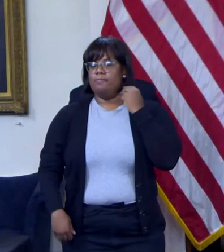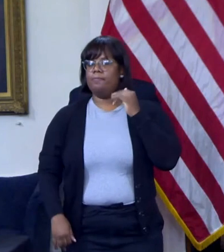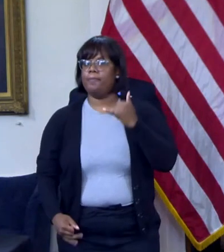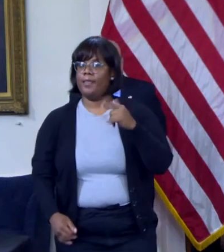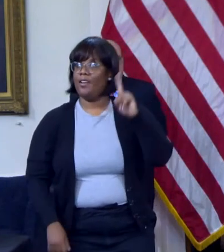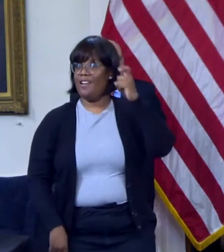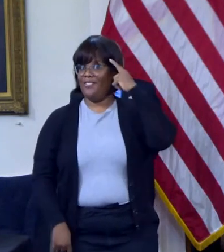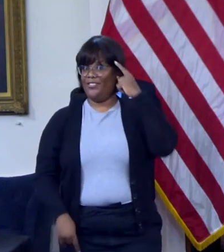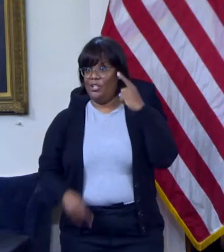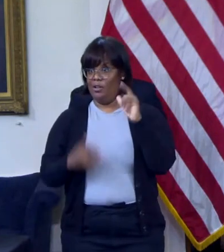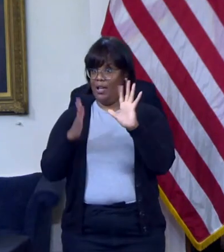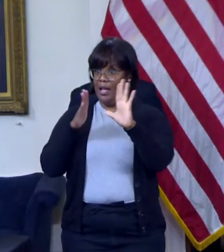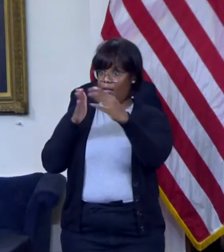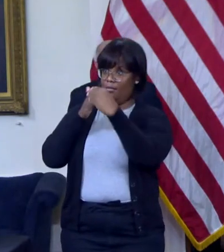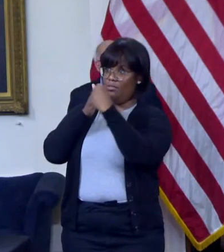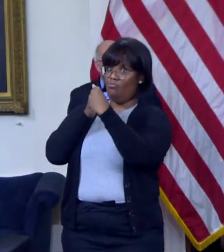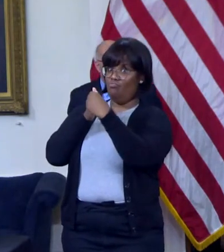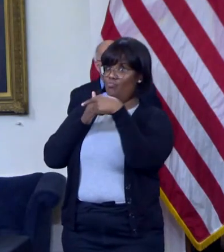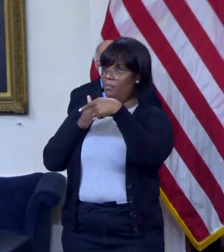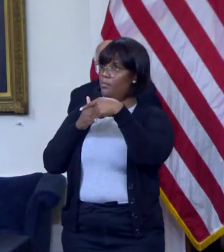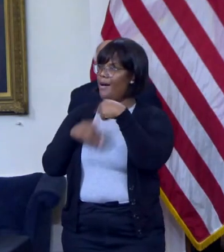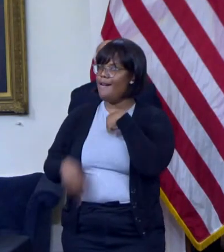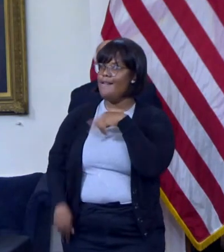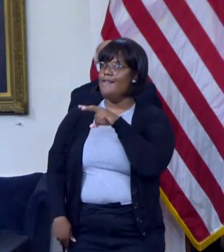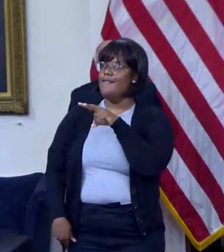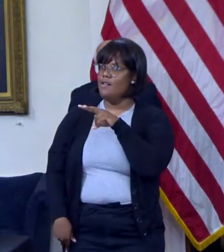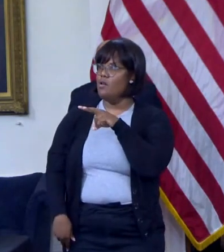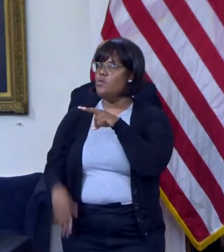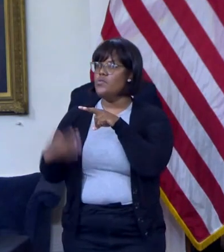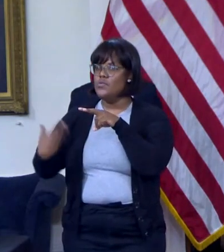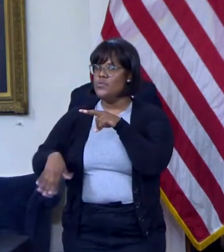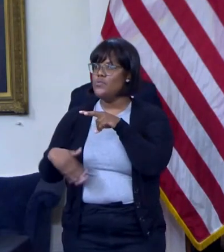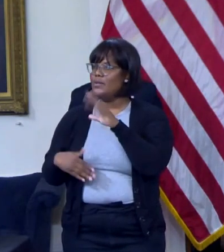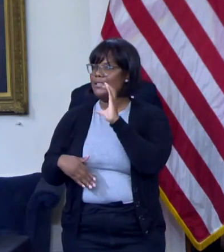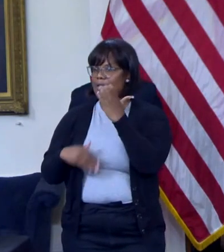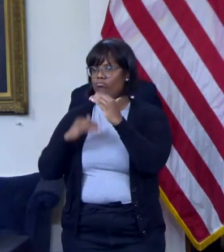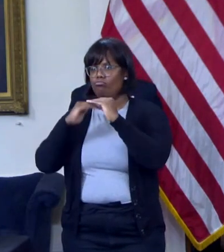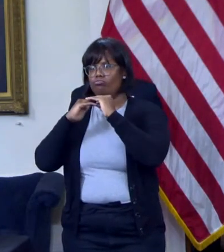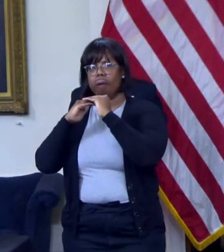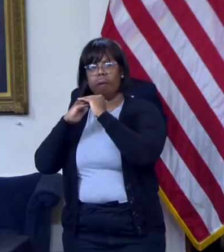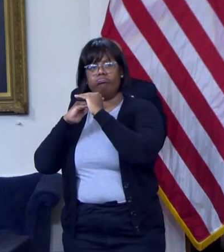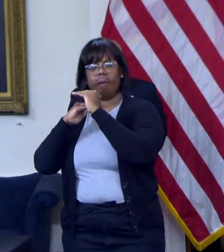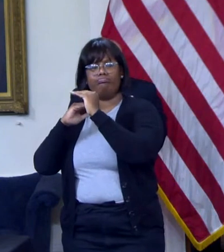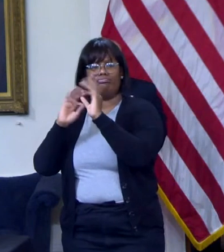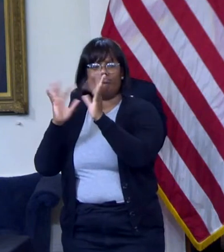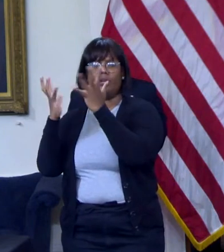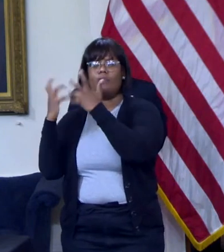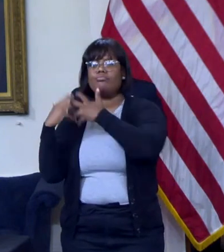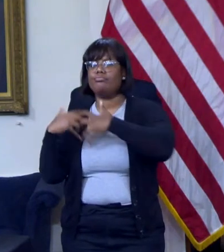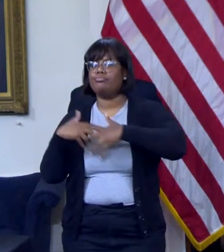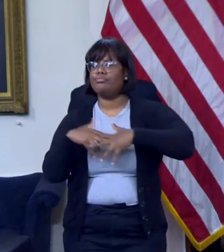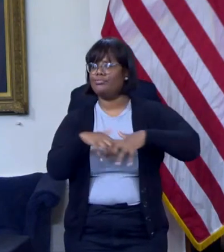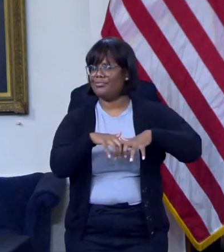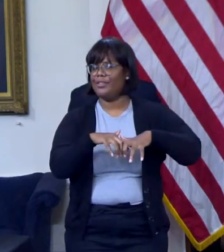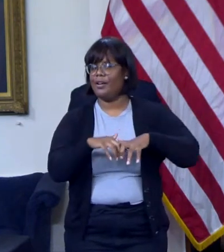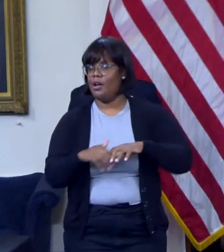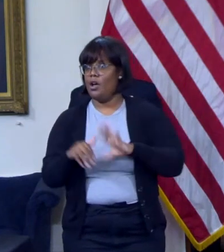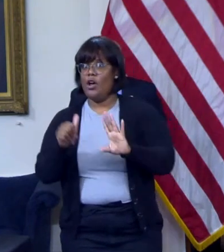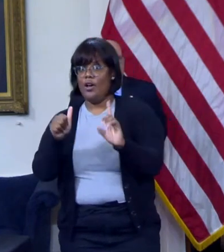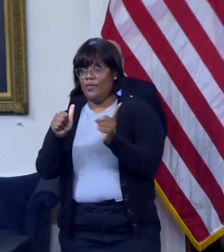has actually been fairly consistent. First, Governor Hogan publicly considers.